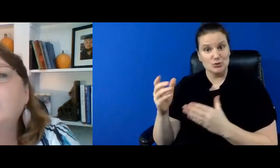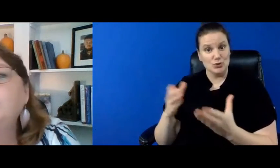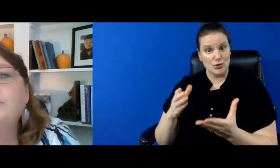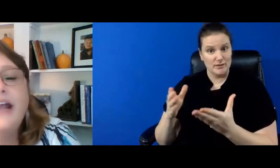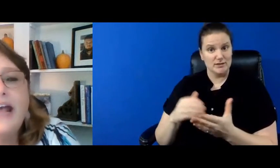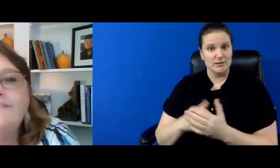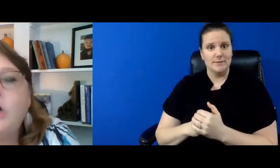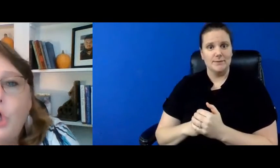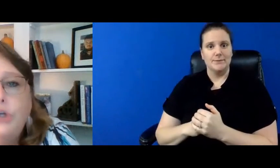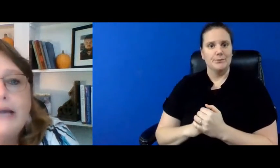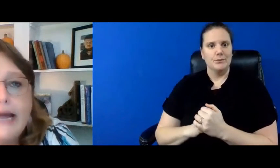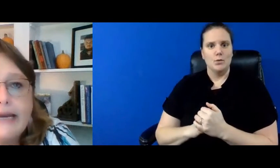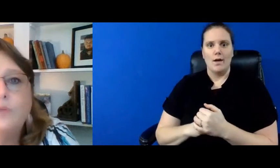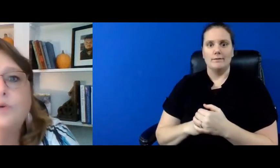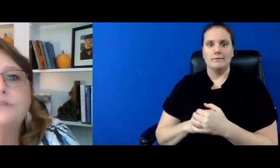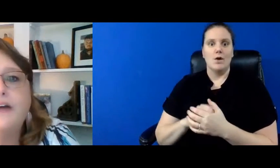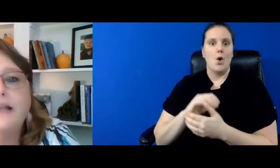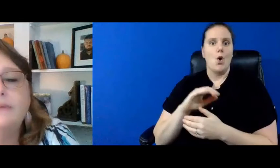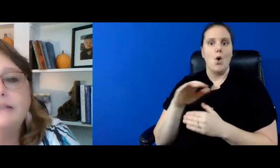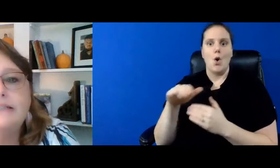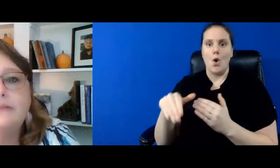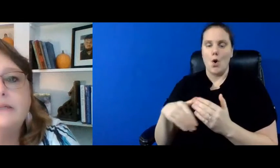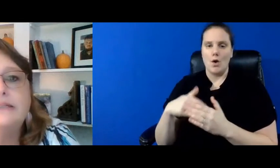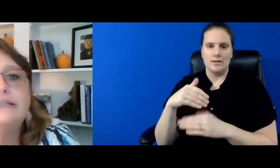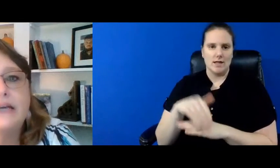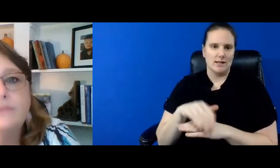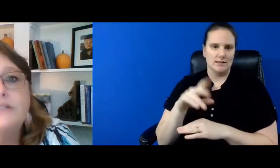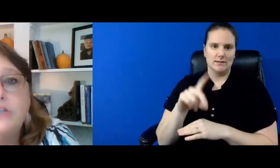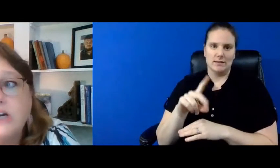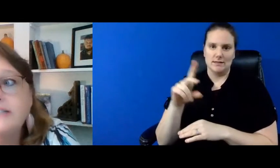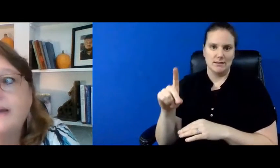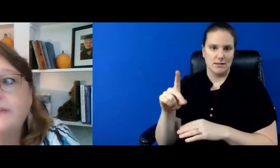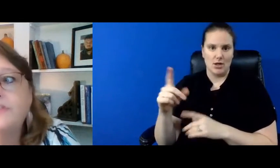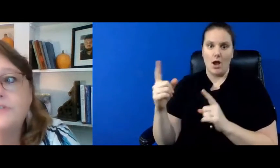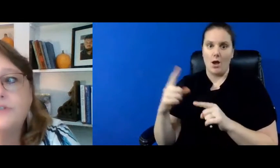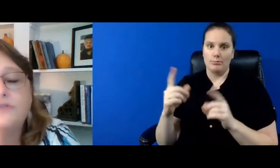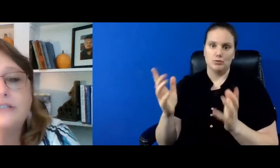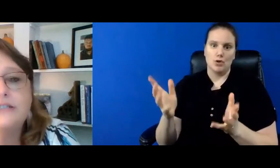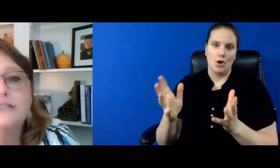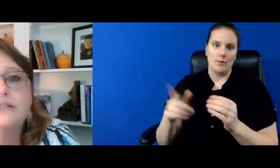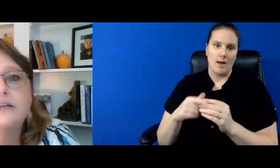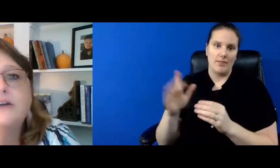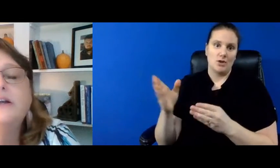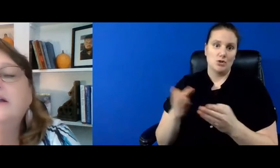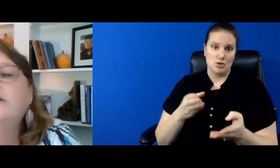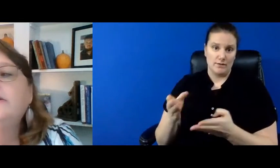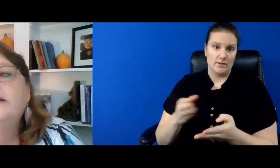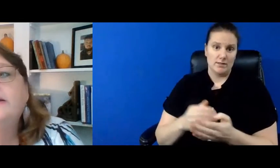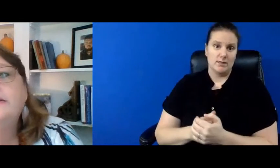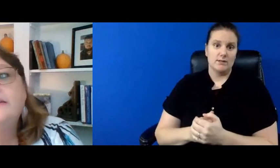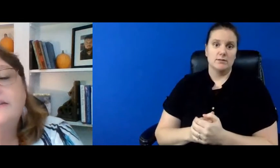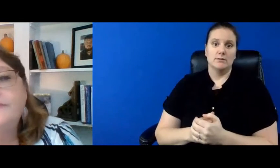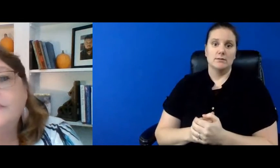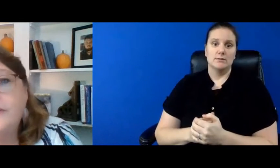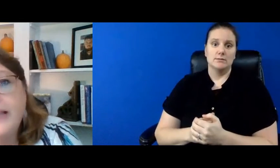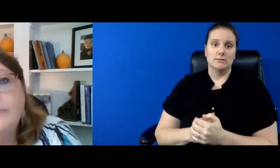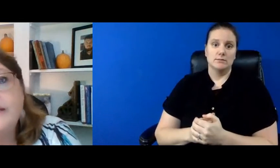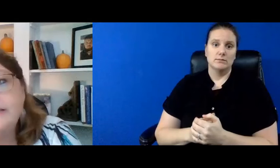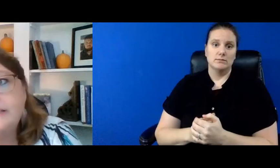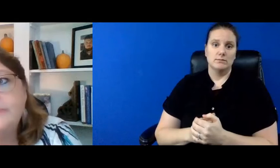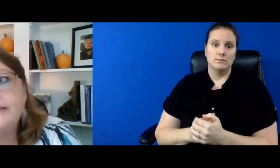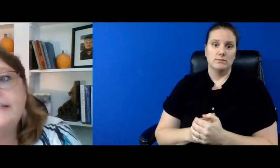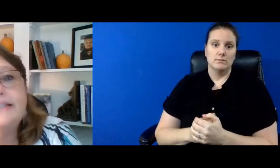you're going to have a whole night where developmental disabilities comes and talks about their services the